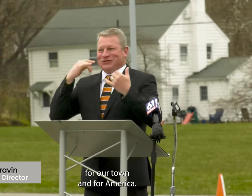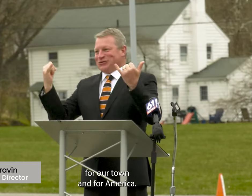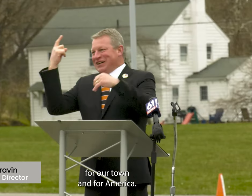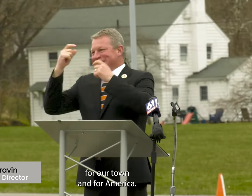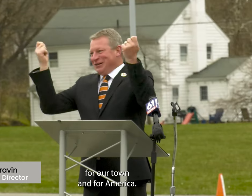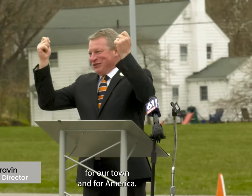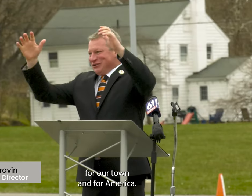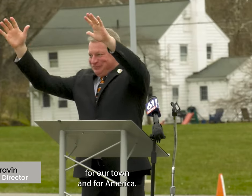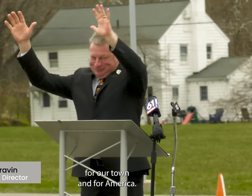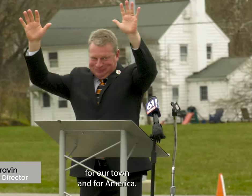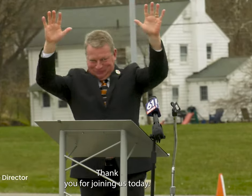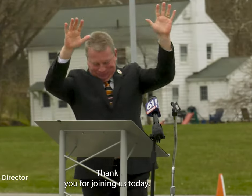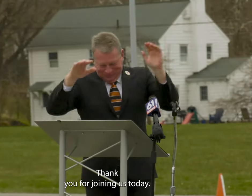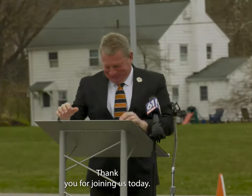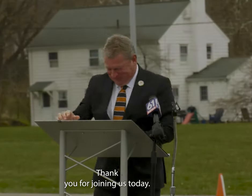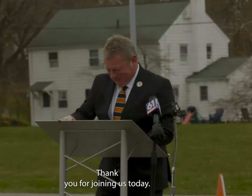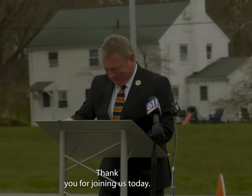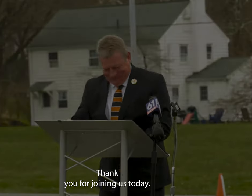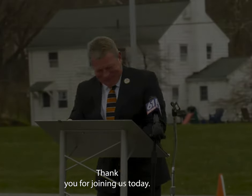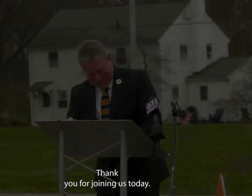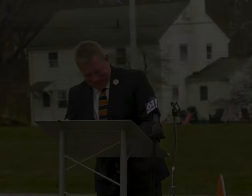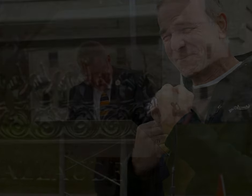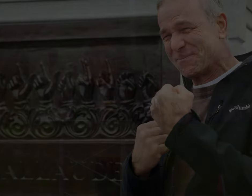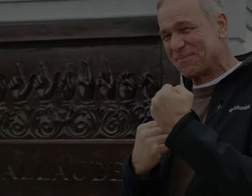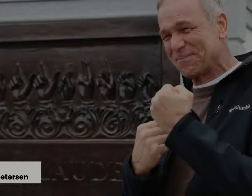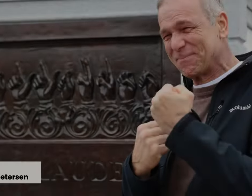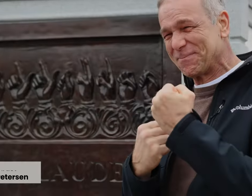treasure for our town and for America. Thank you for joining us today.